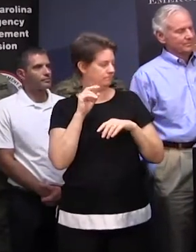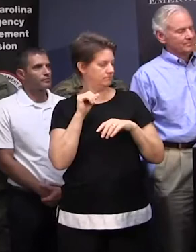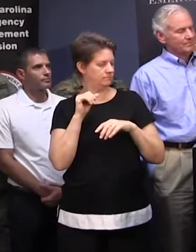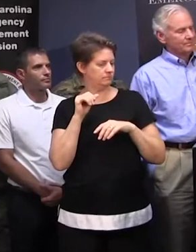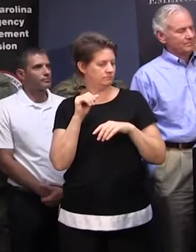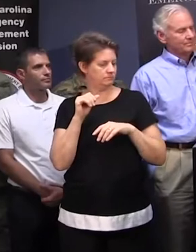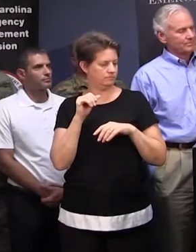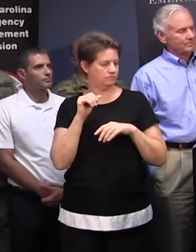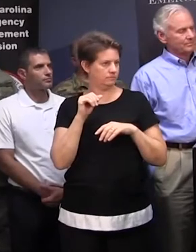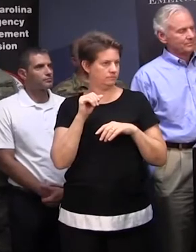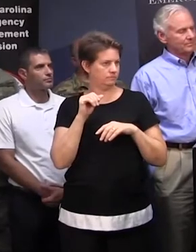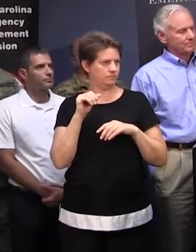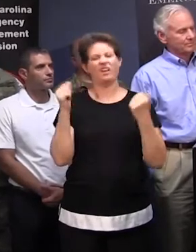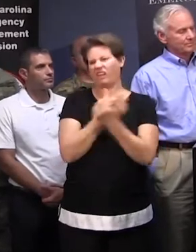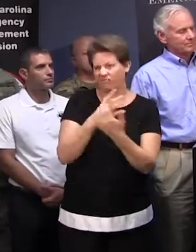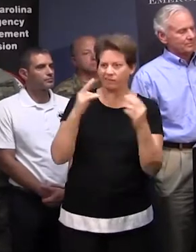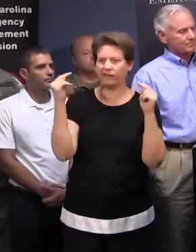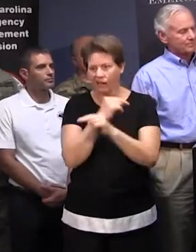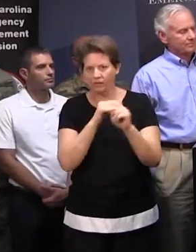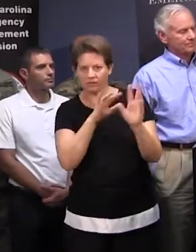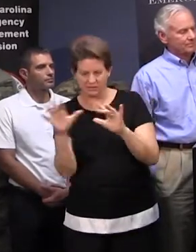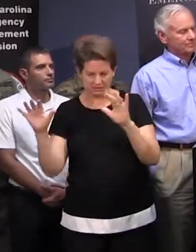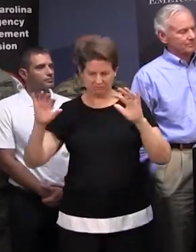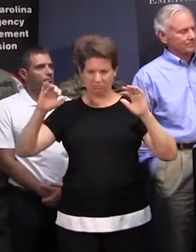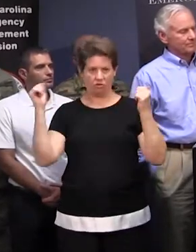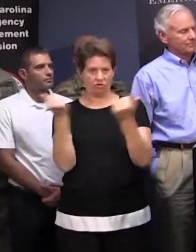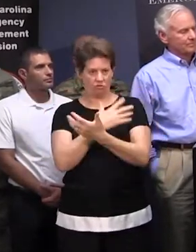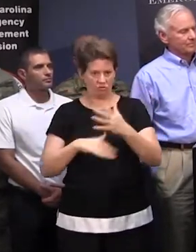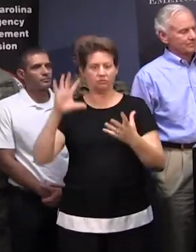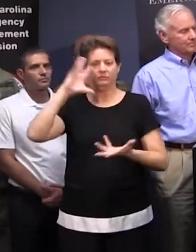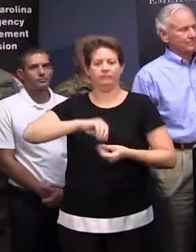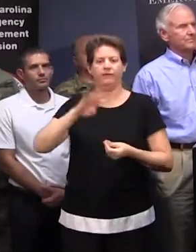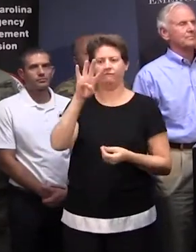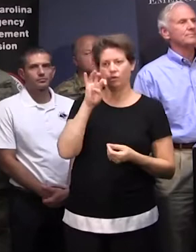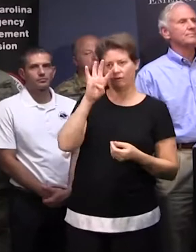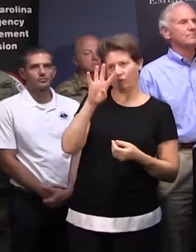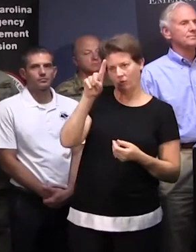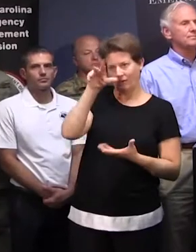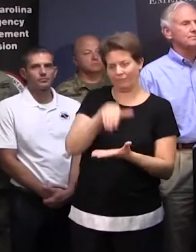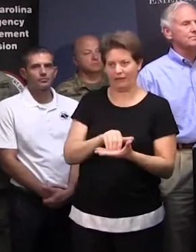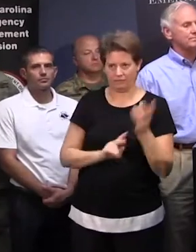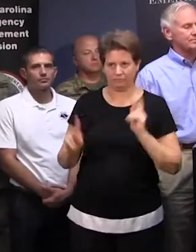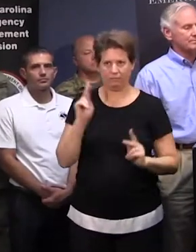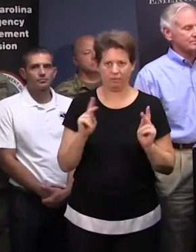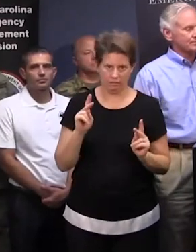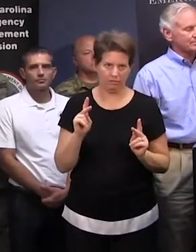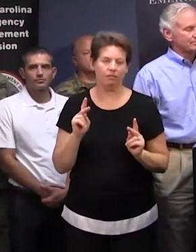the reversals and all the other evacuation routes, we've estimated that 441,000 people